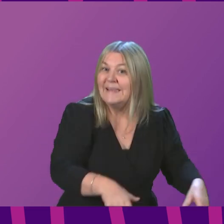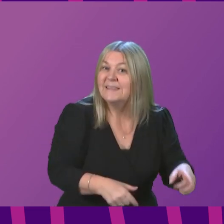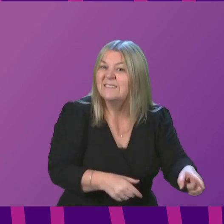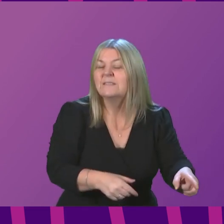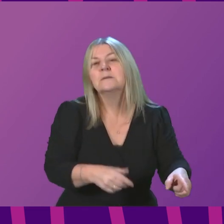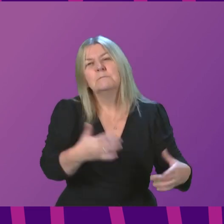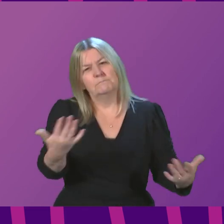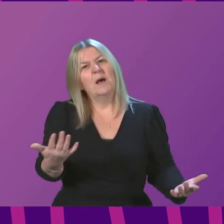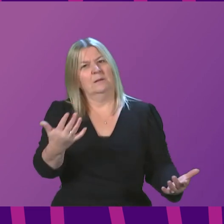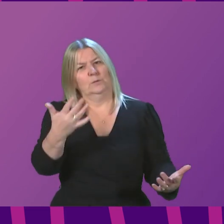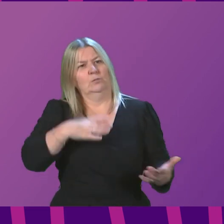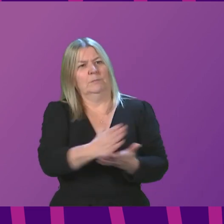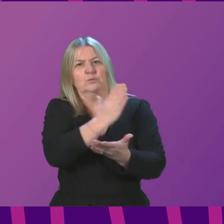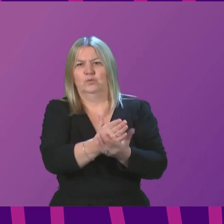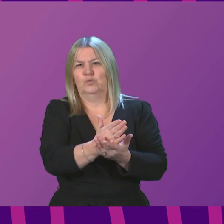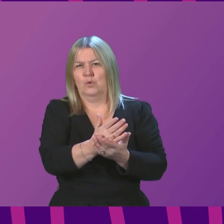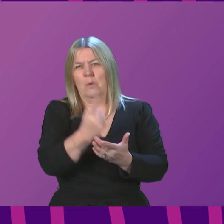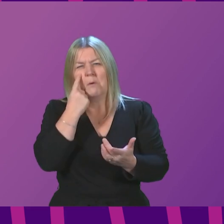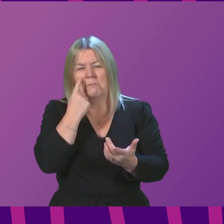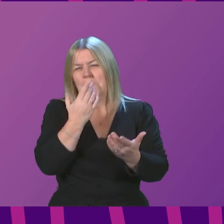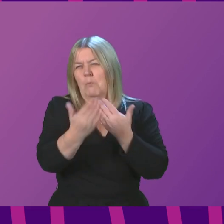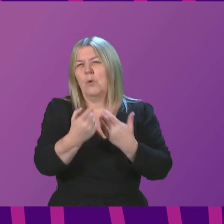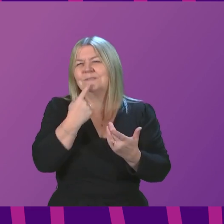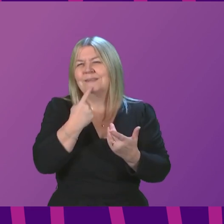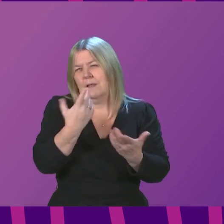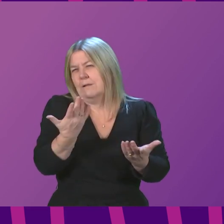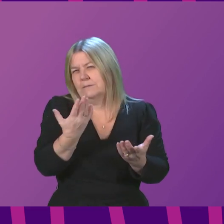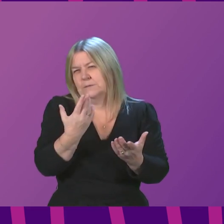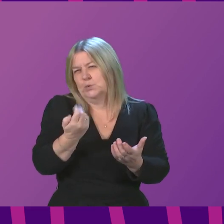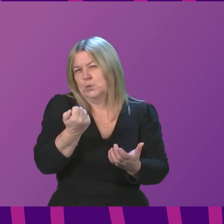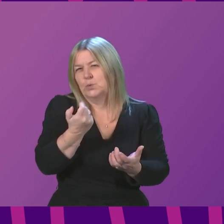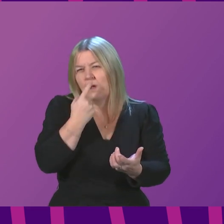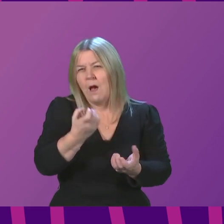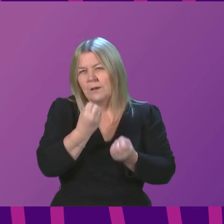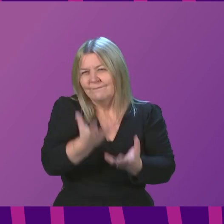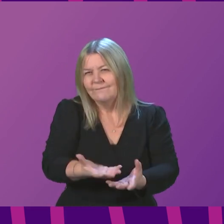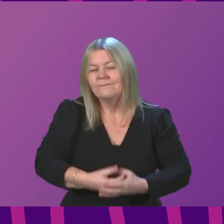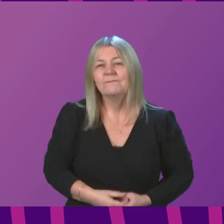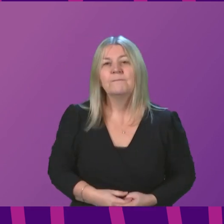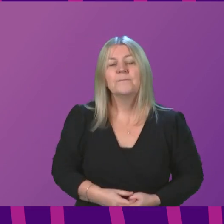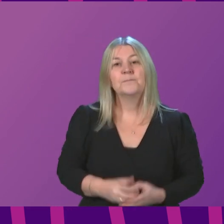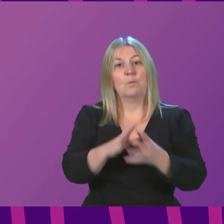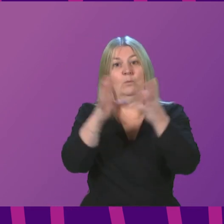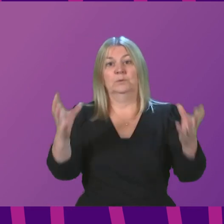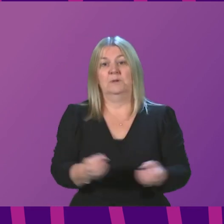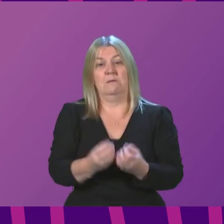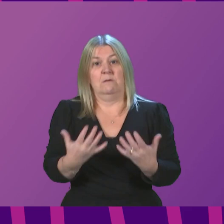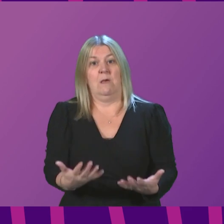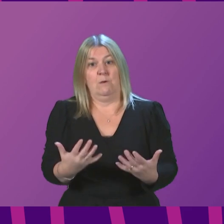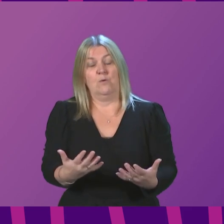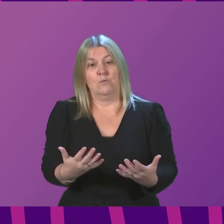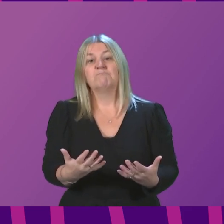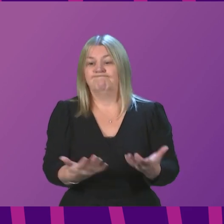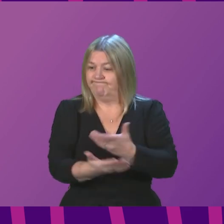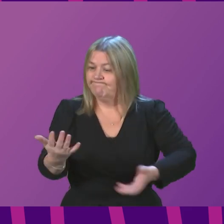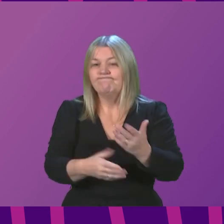targeted, and we will be confirming further details soon. In total, we have now reached decisions